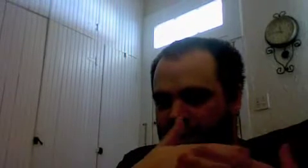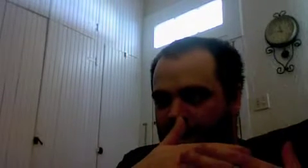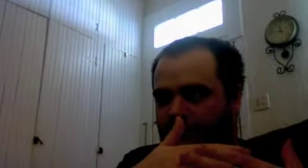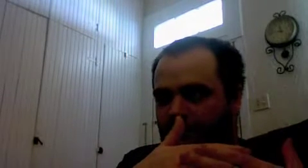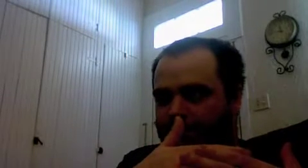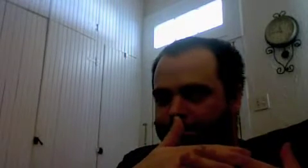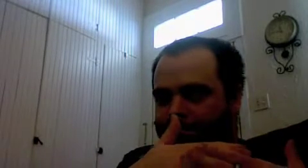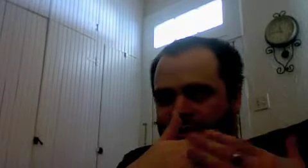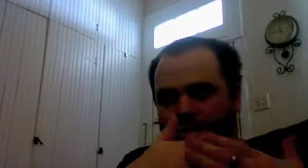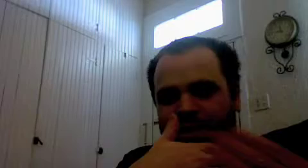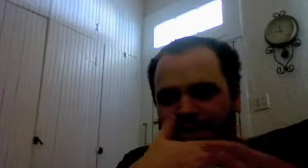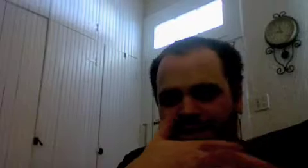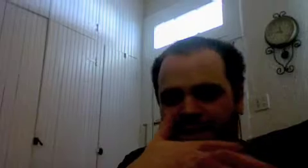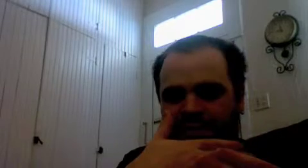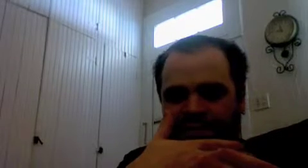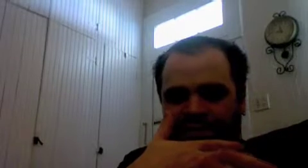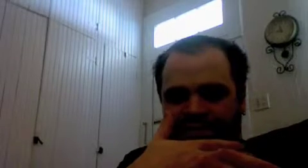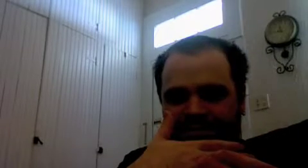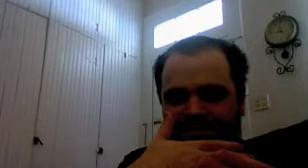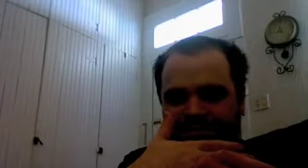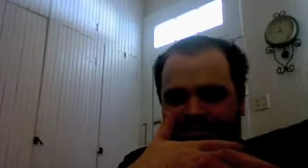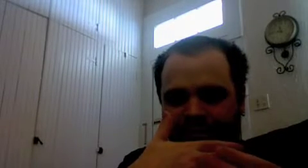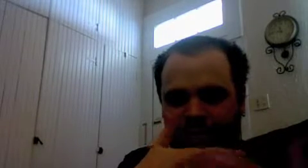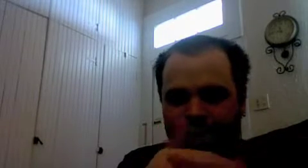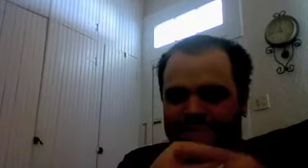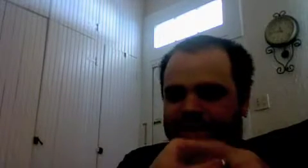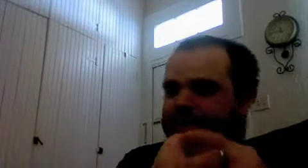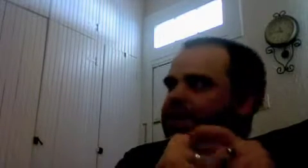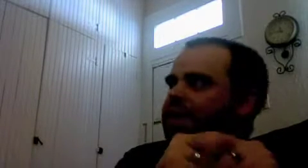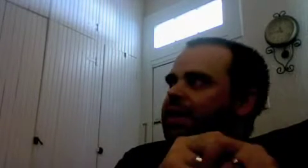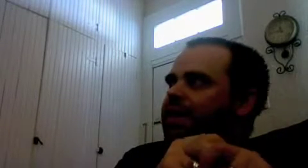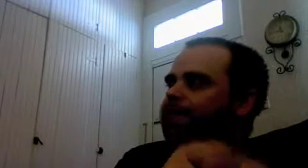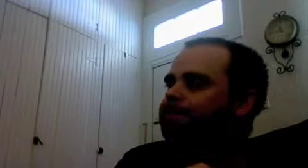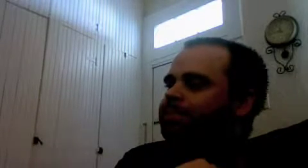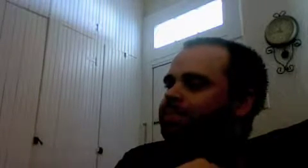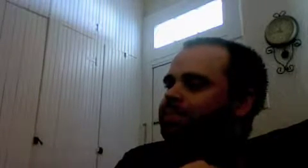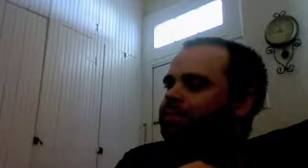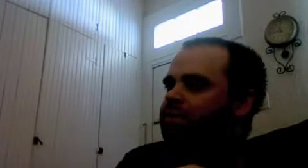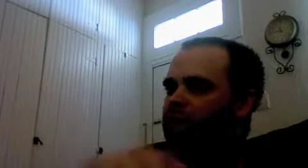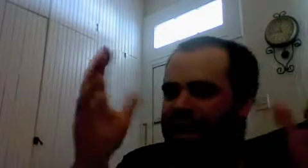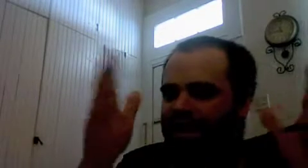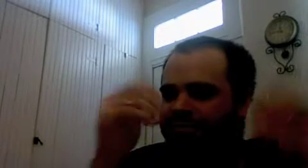um splits itself right right um you have